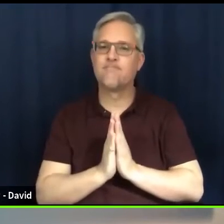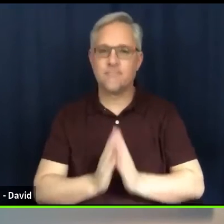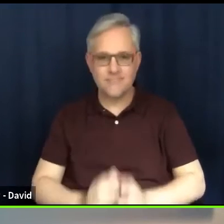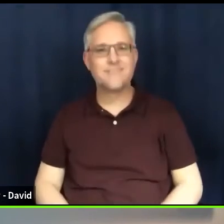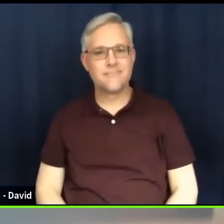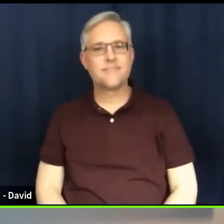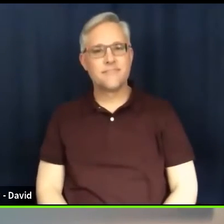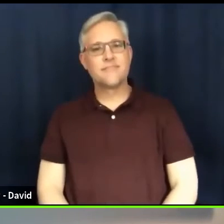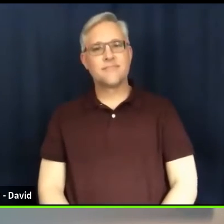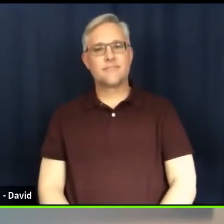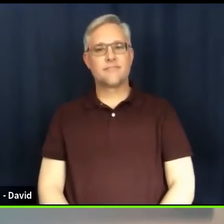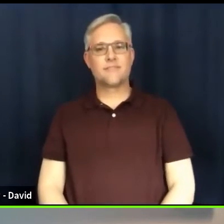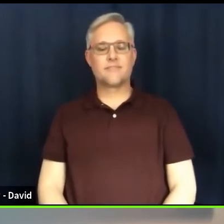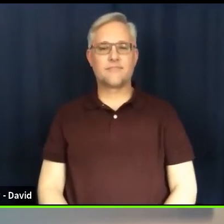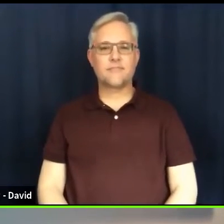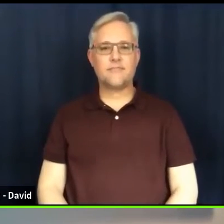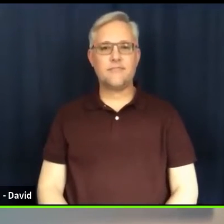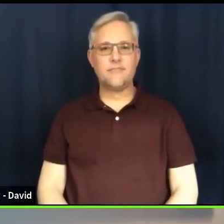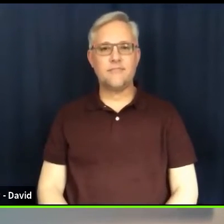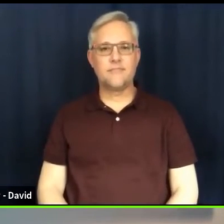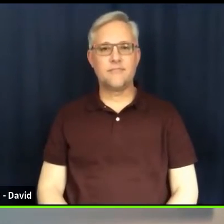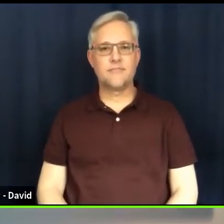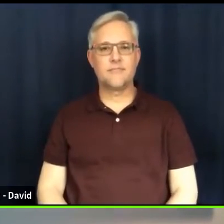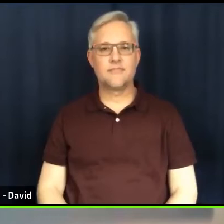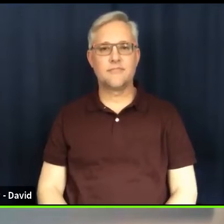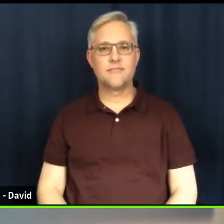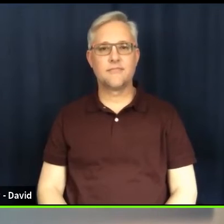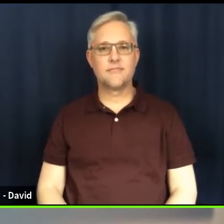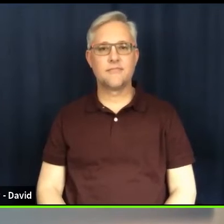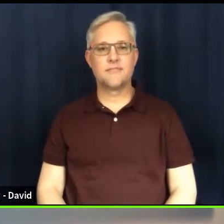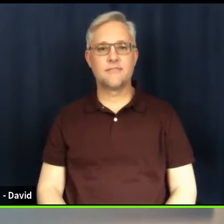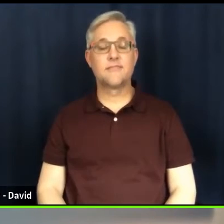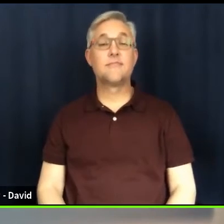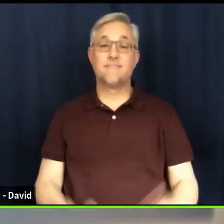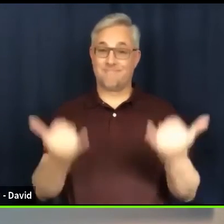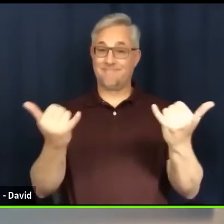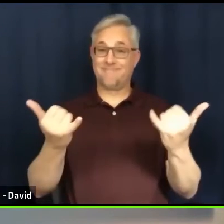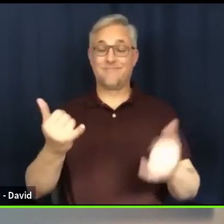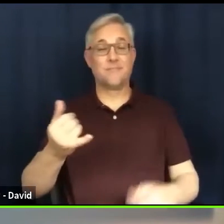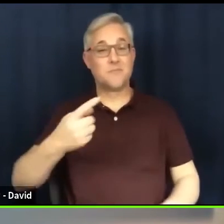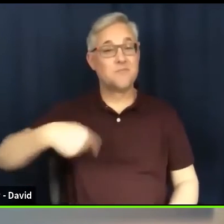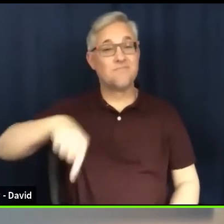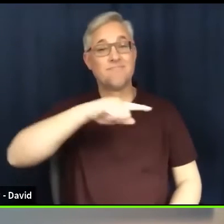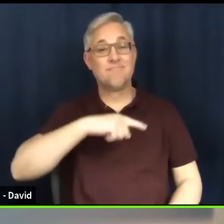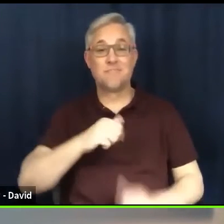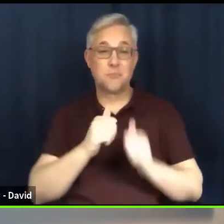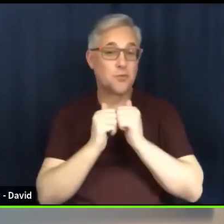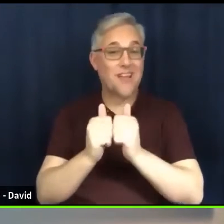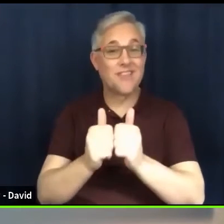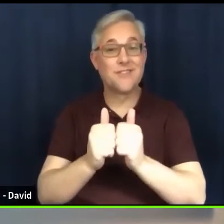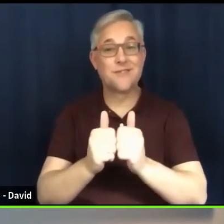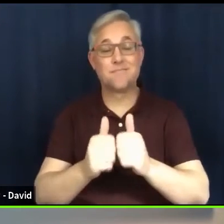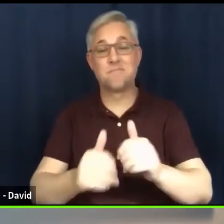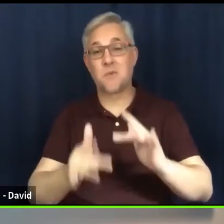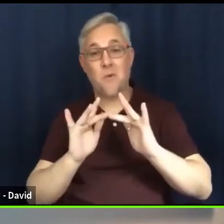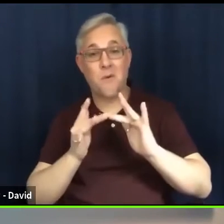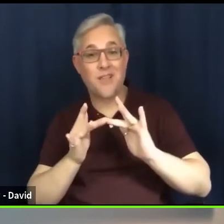And then together in this online space, we will share the meal together.